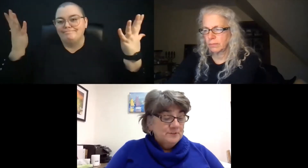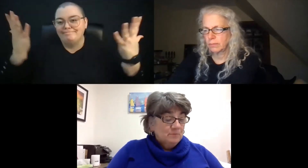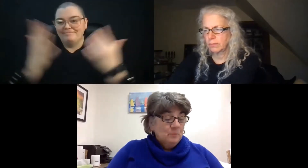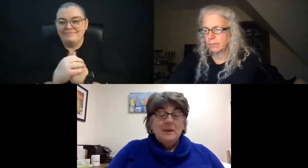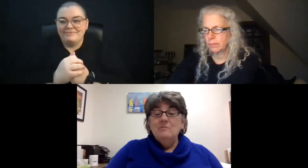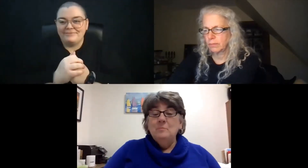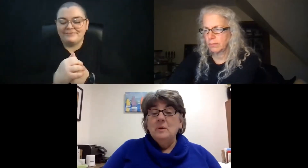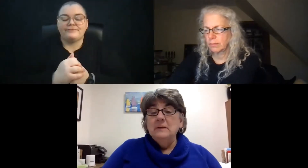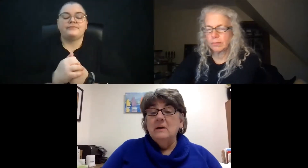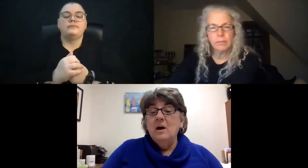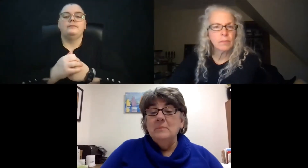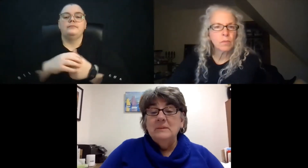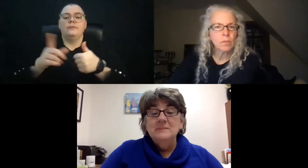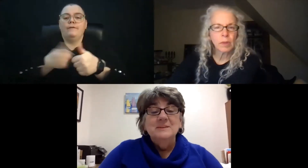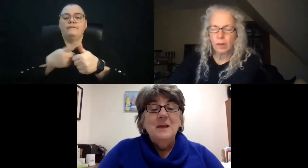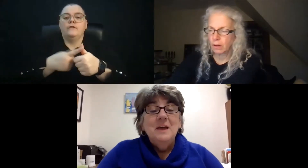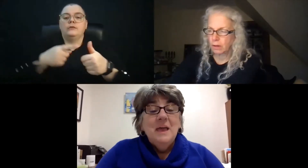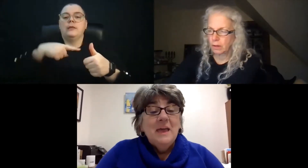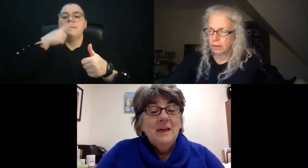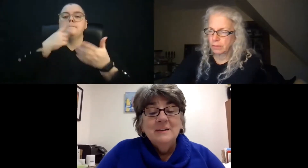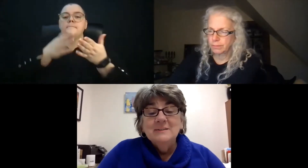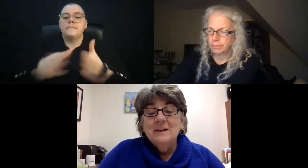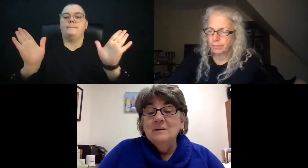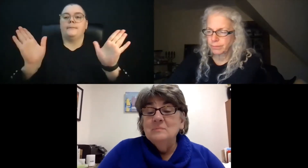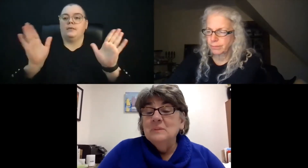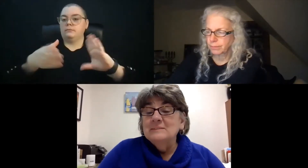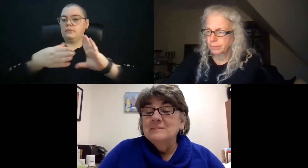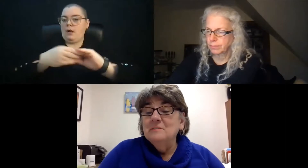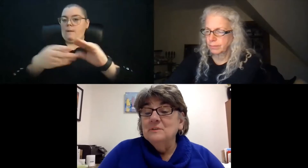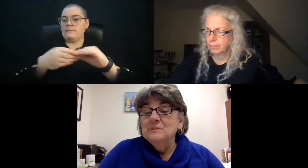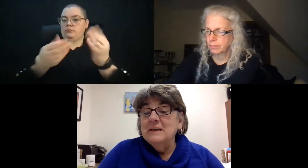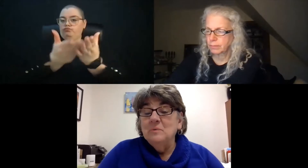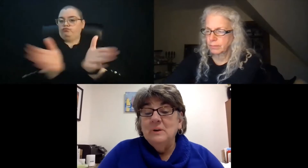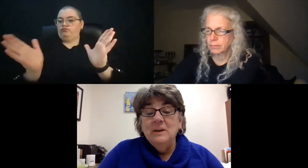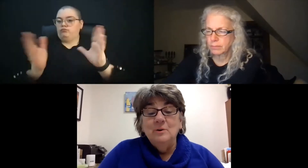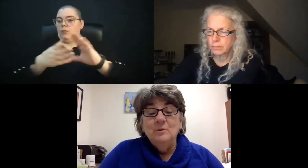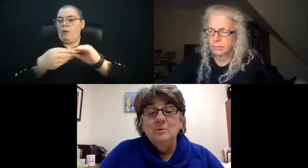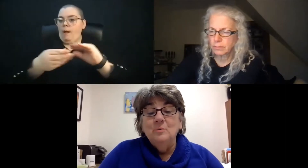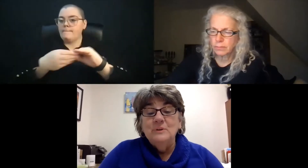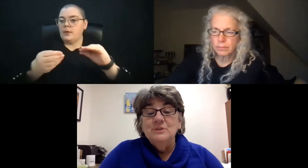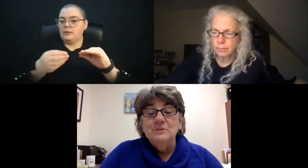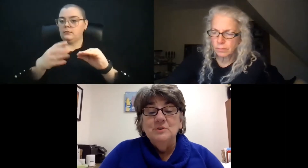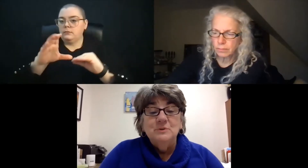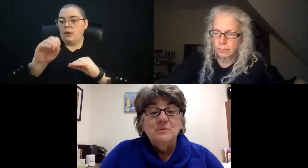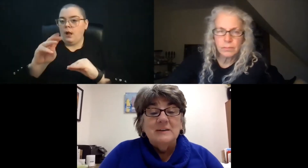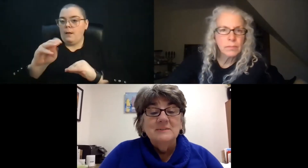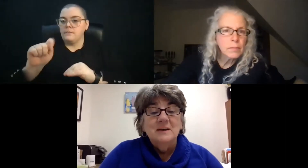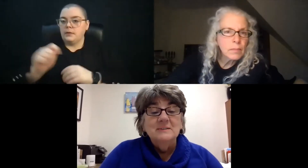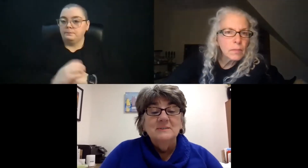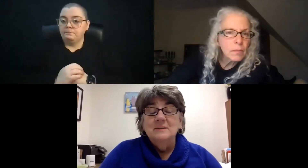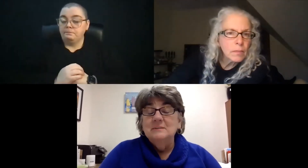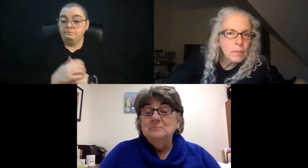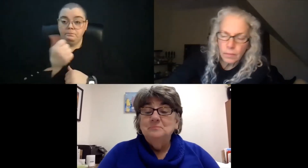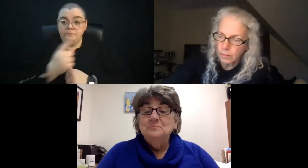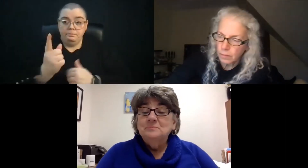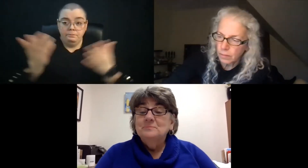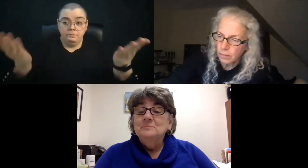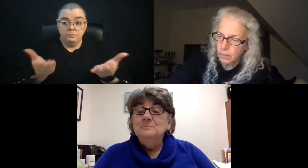First we have public comments, and let's see if there's anyone here who wishes to address us,